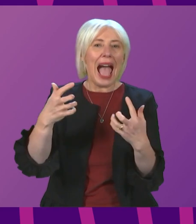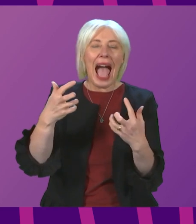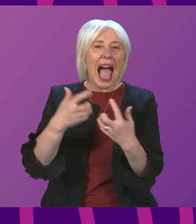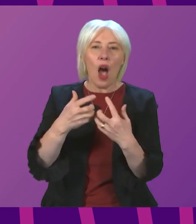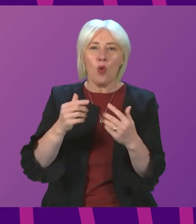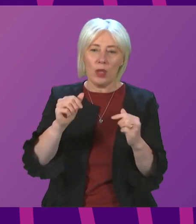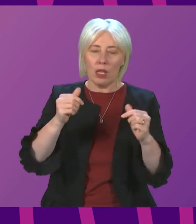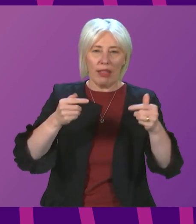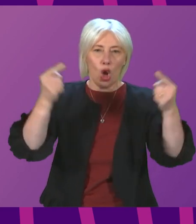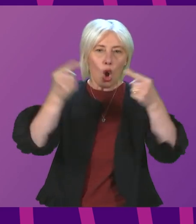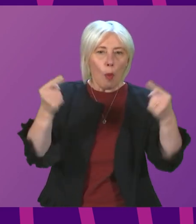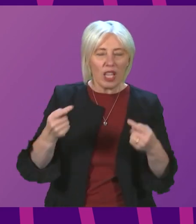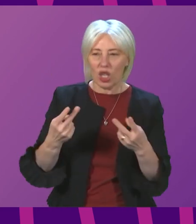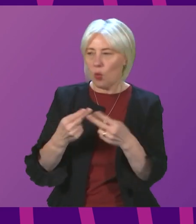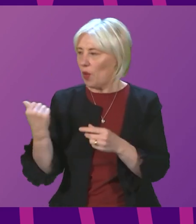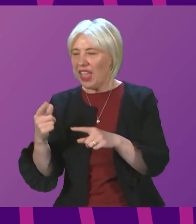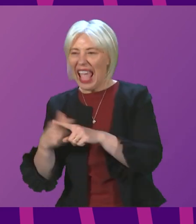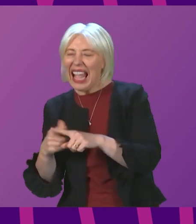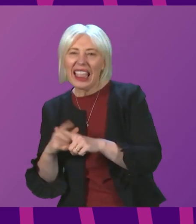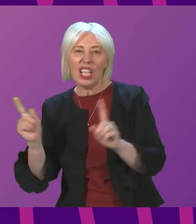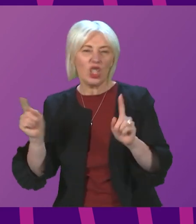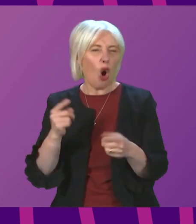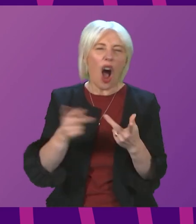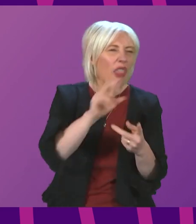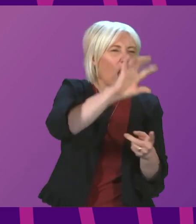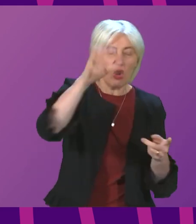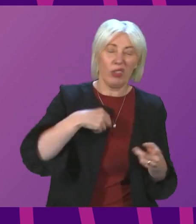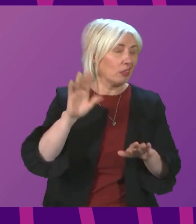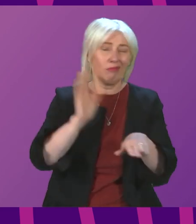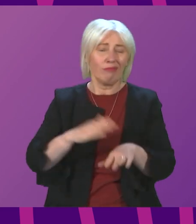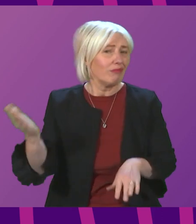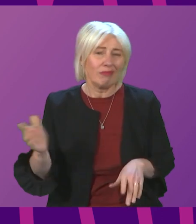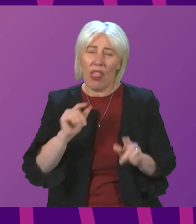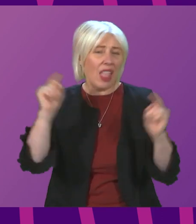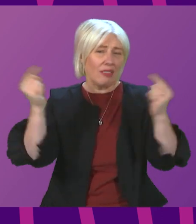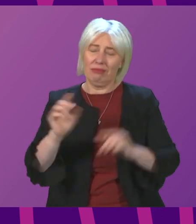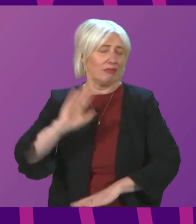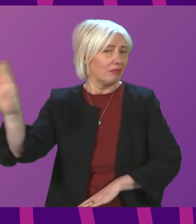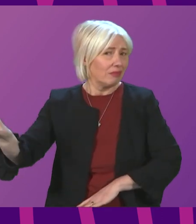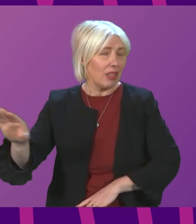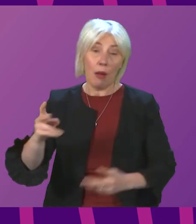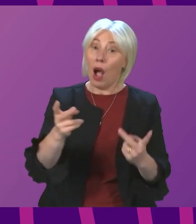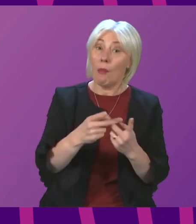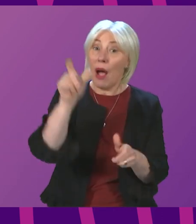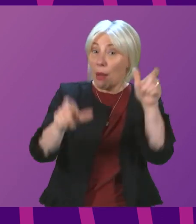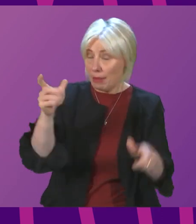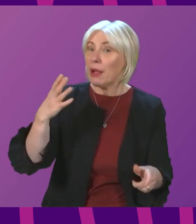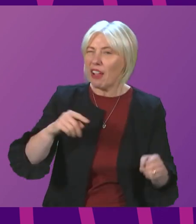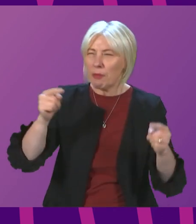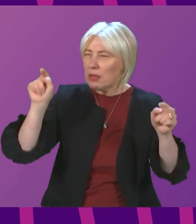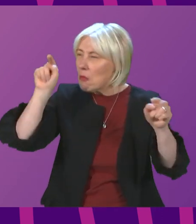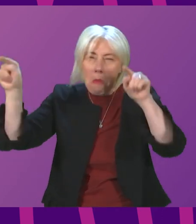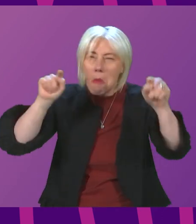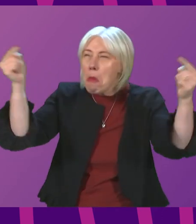to England or anywhere else is not, in my view, the key comparison. But given that others have sought to draw that comparison inaccurately